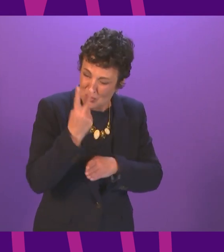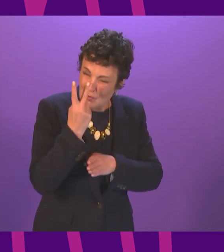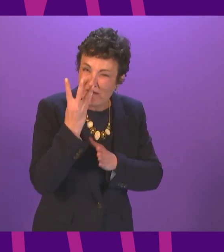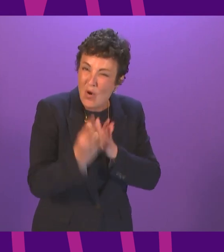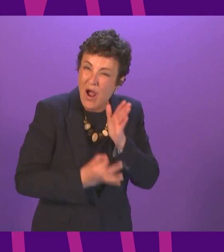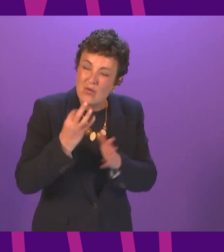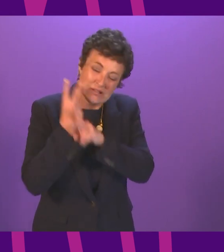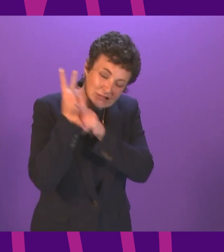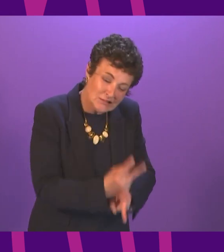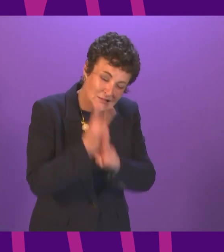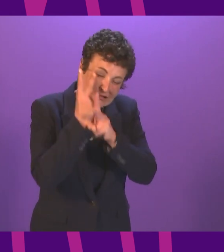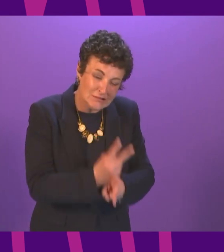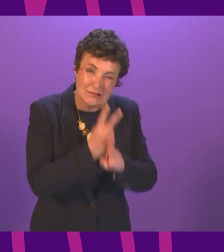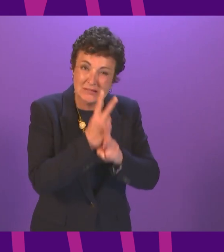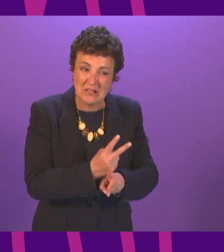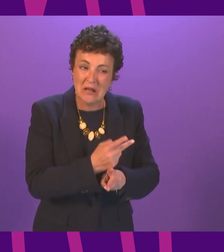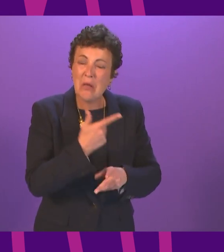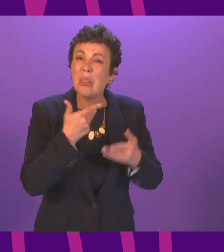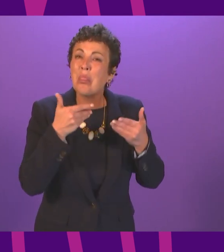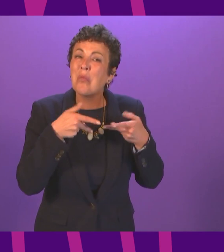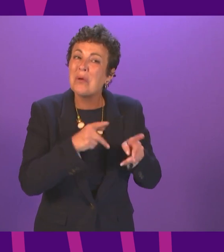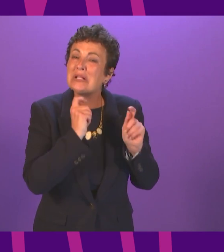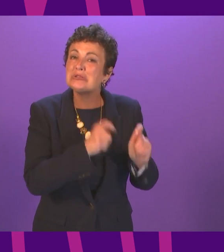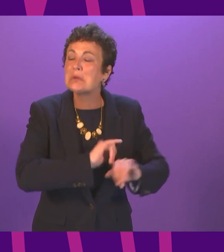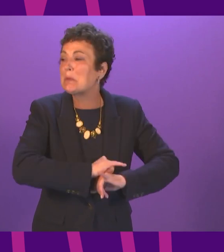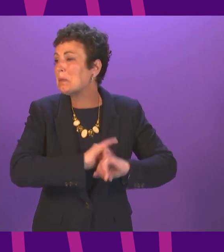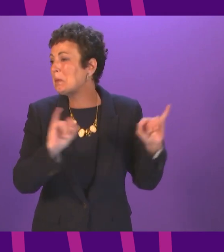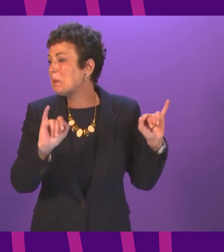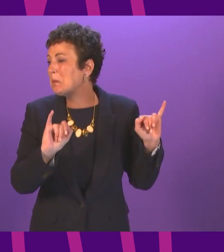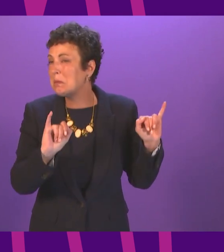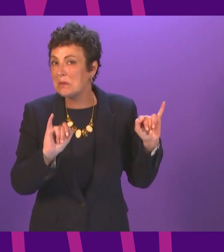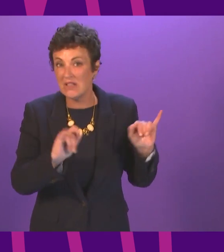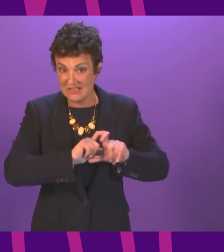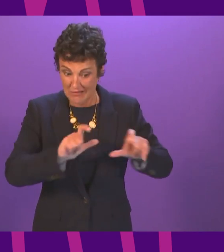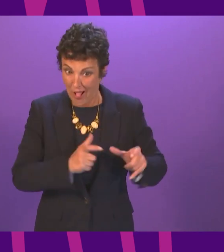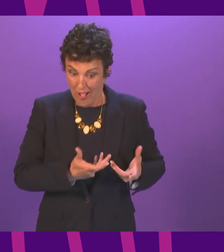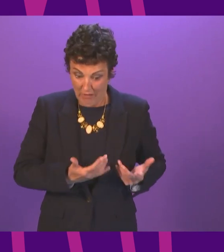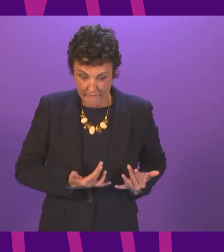caring for us is nothing short of a national scandal figures are still